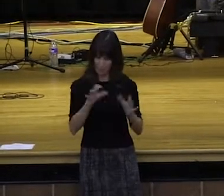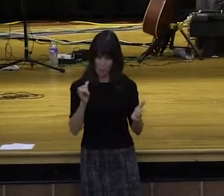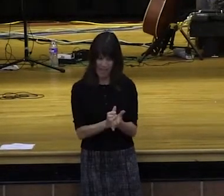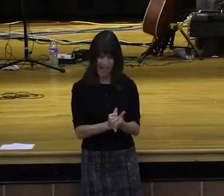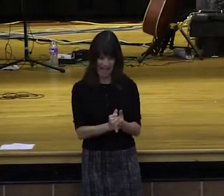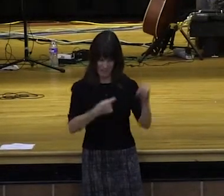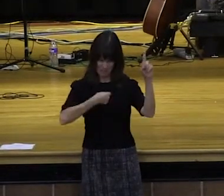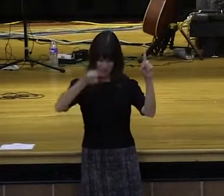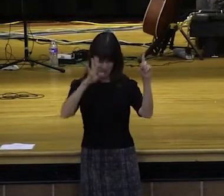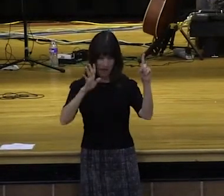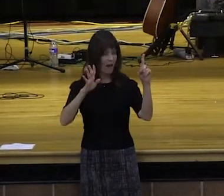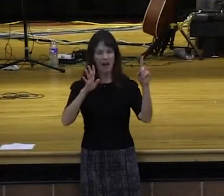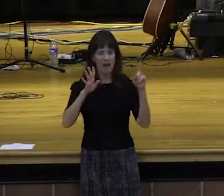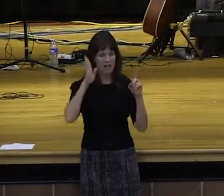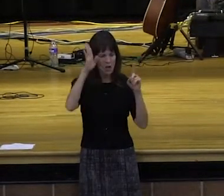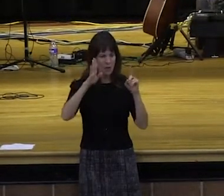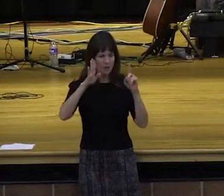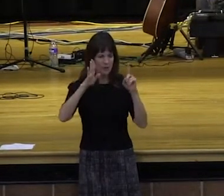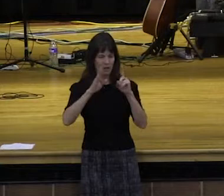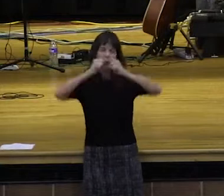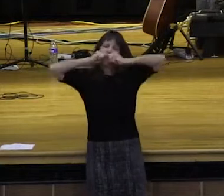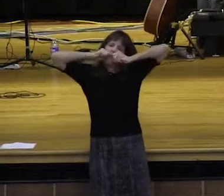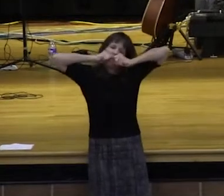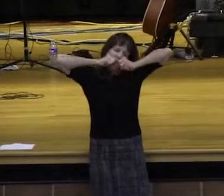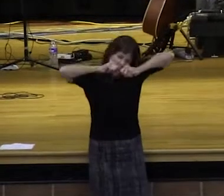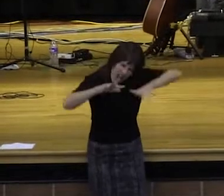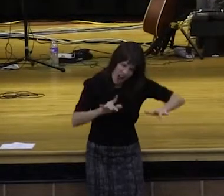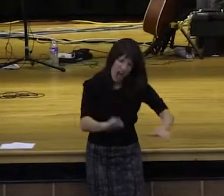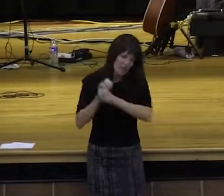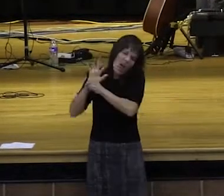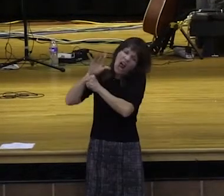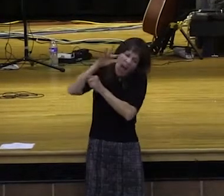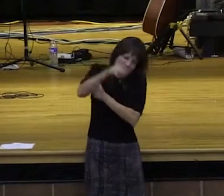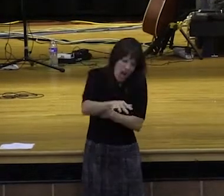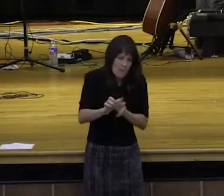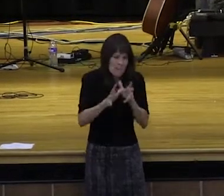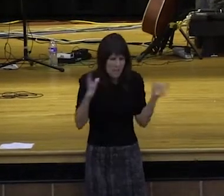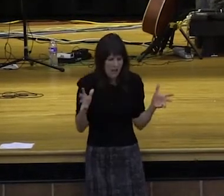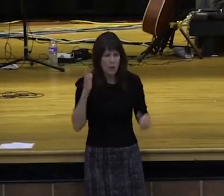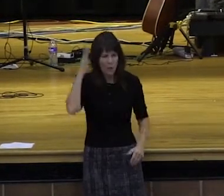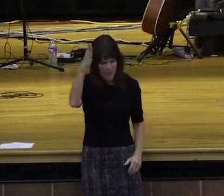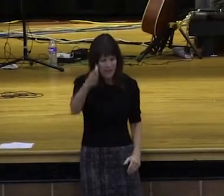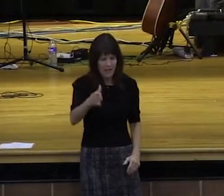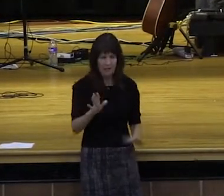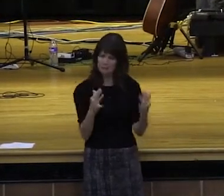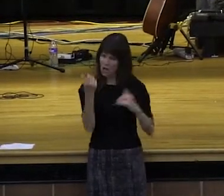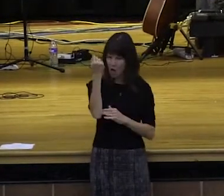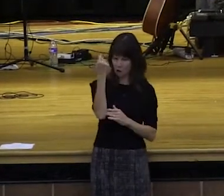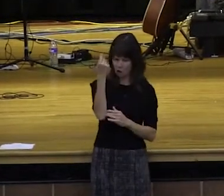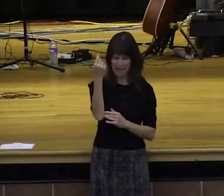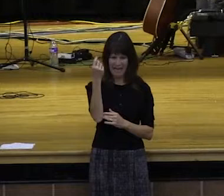pour out for you a blessing until it overflows. Then I will rebuke the devourer for you